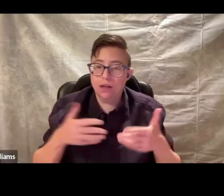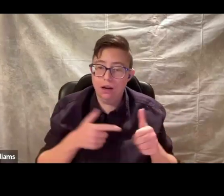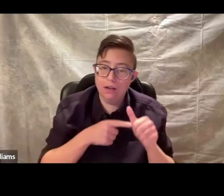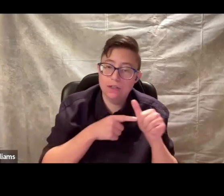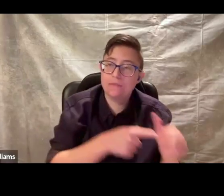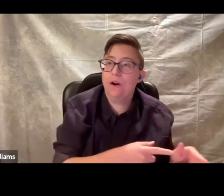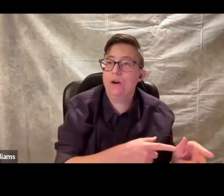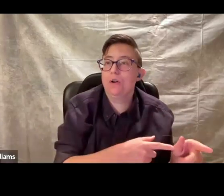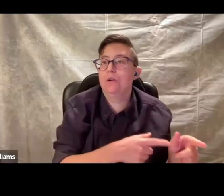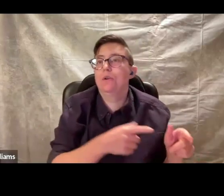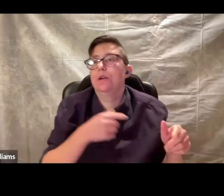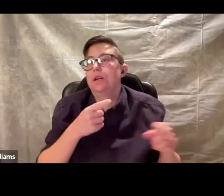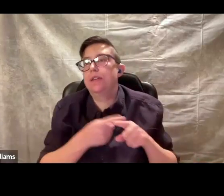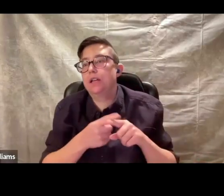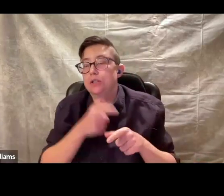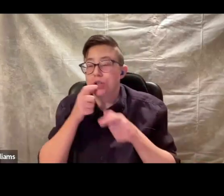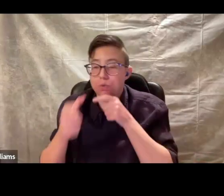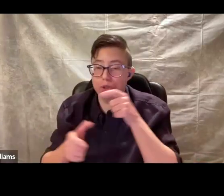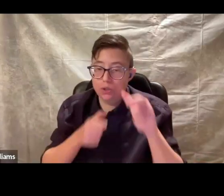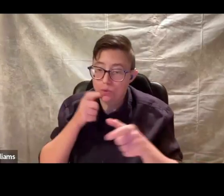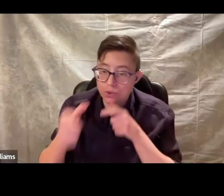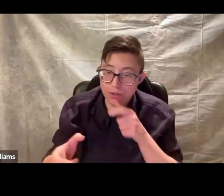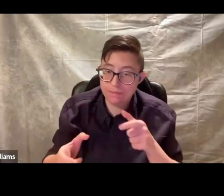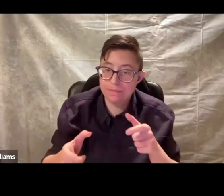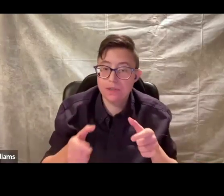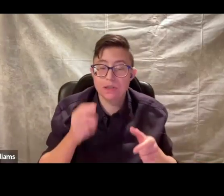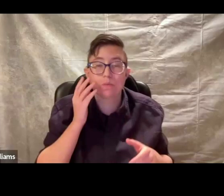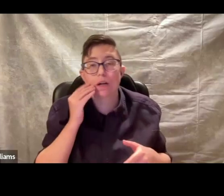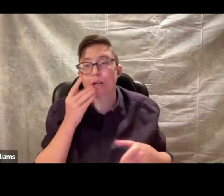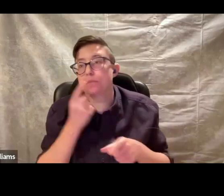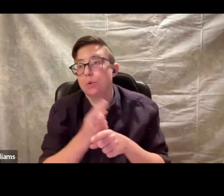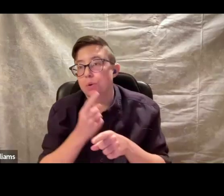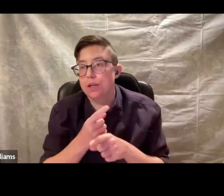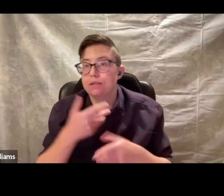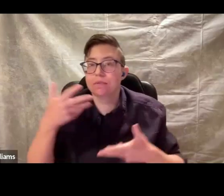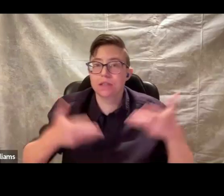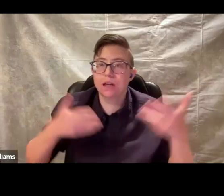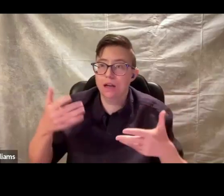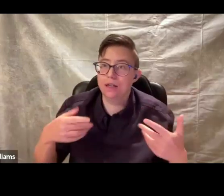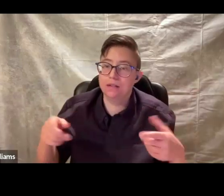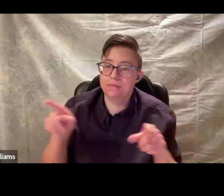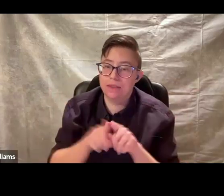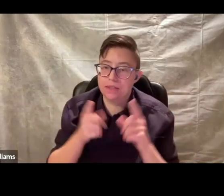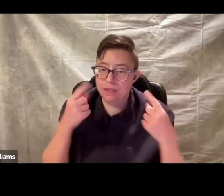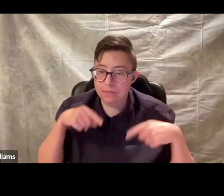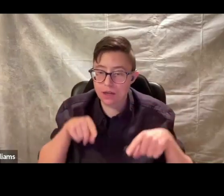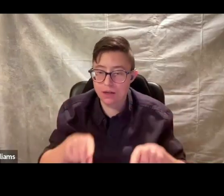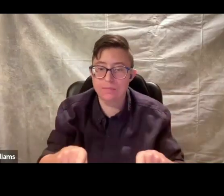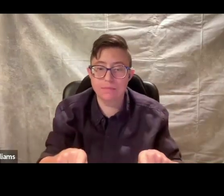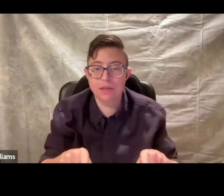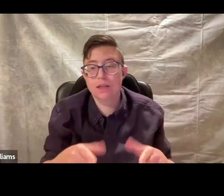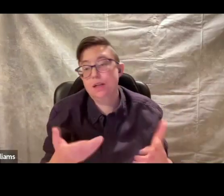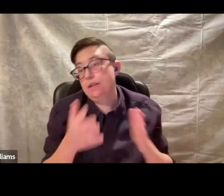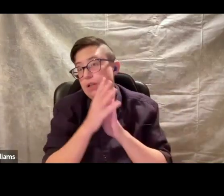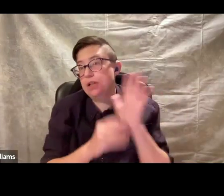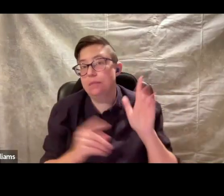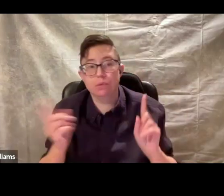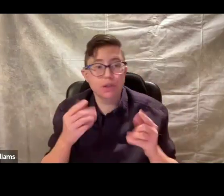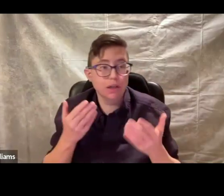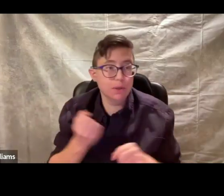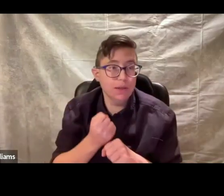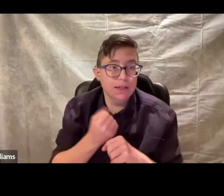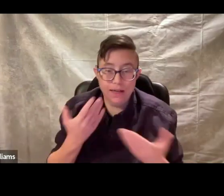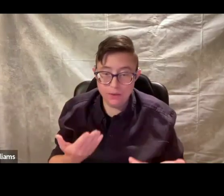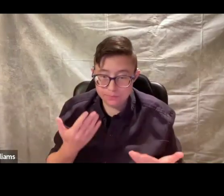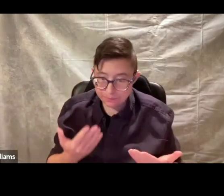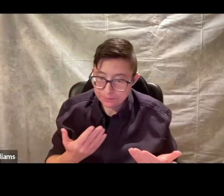the signs follow the English word order, is when I'm talking and signing at the same time, the example